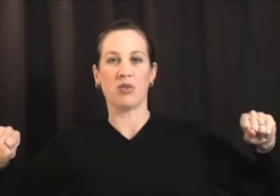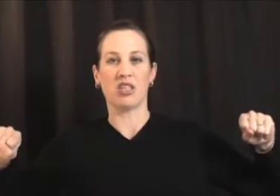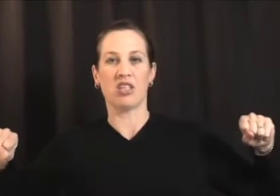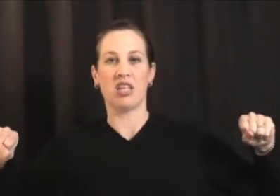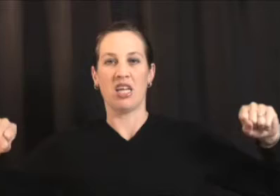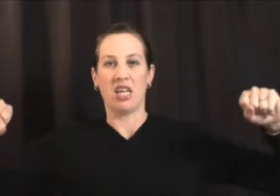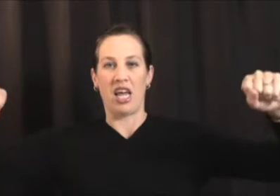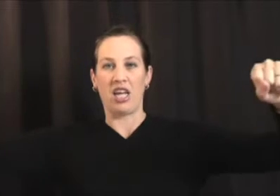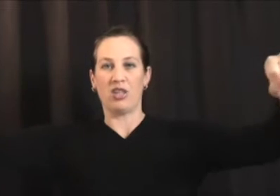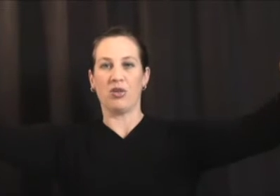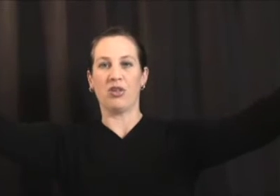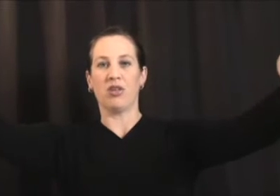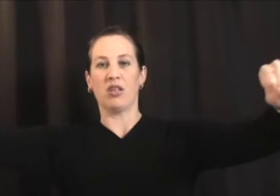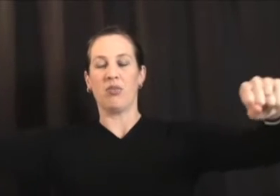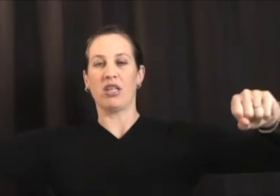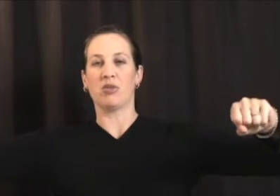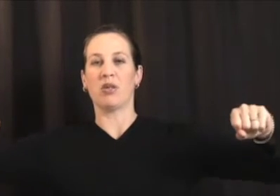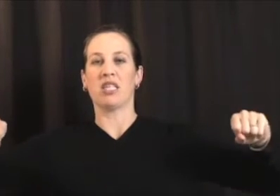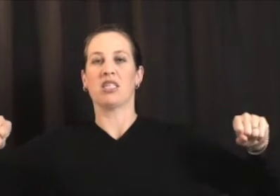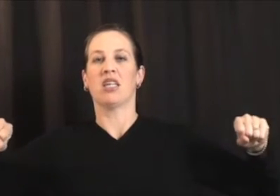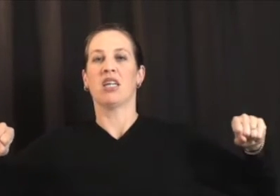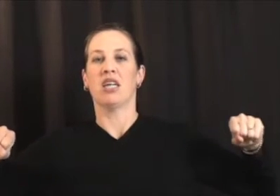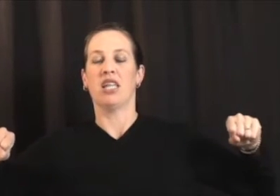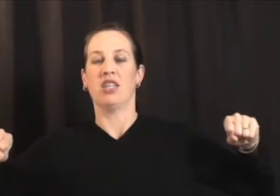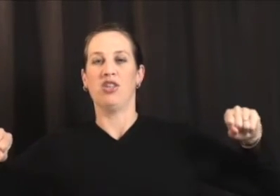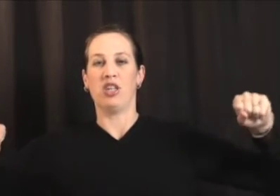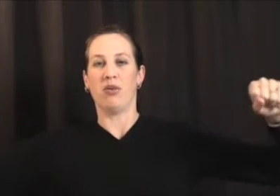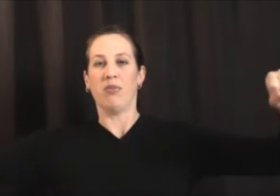position as you were doing the bench press at the gym.